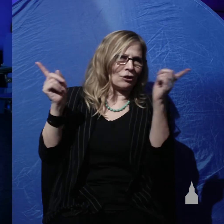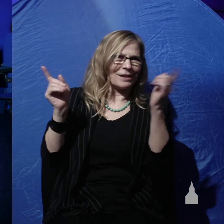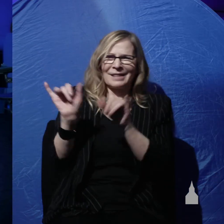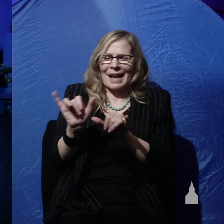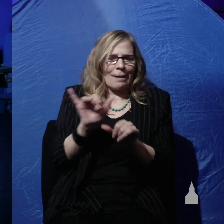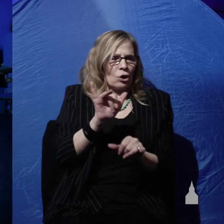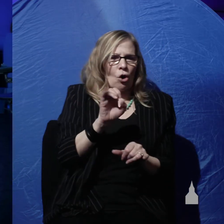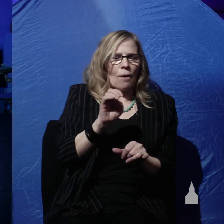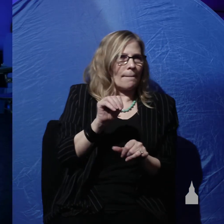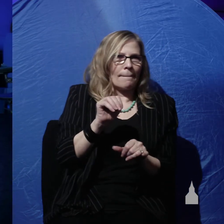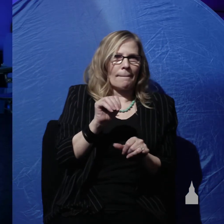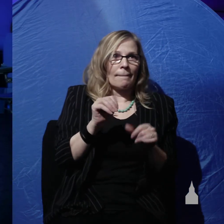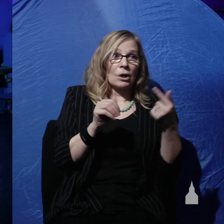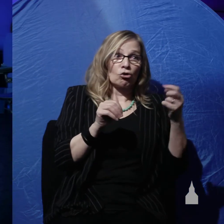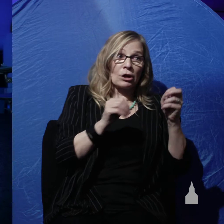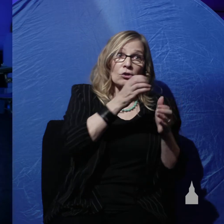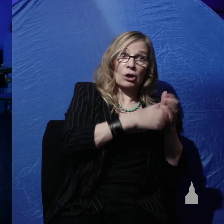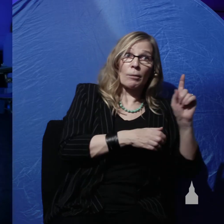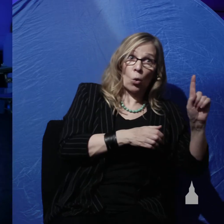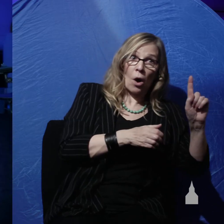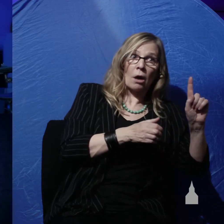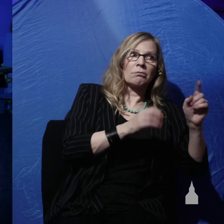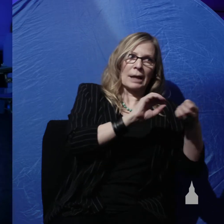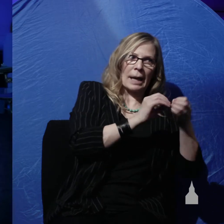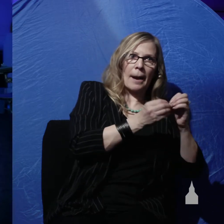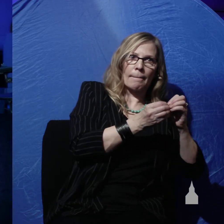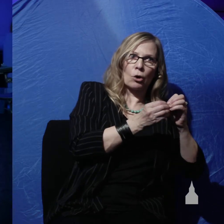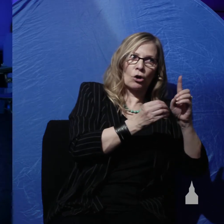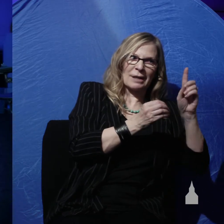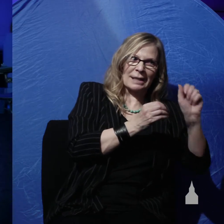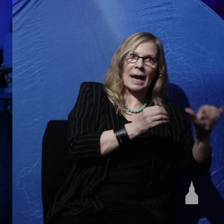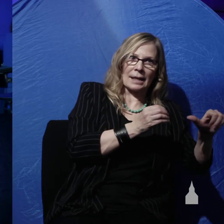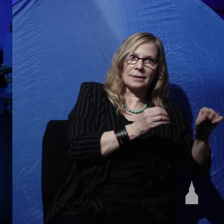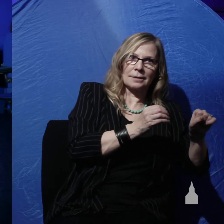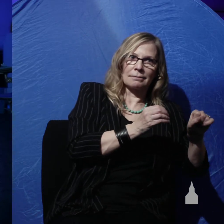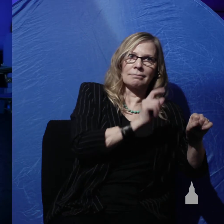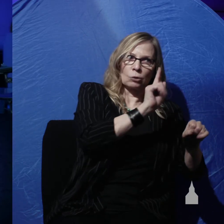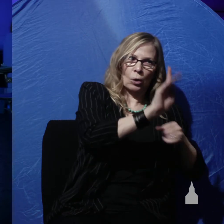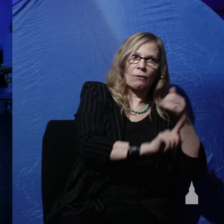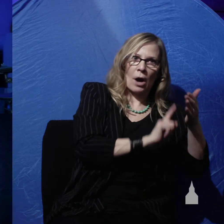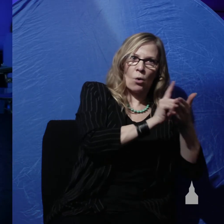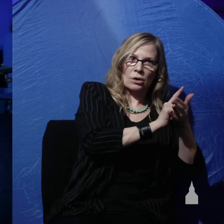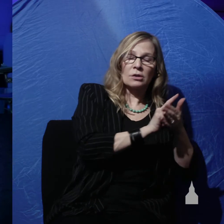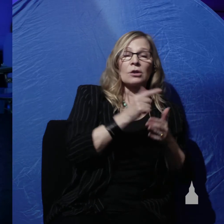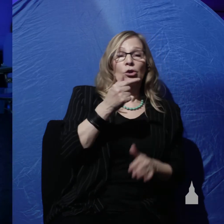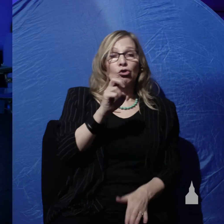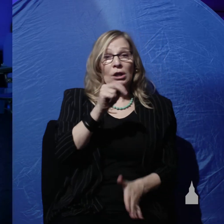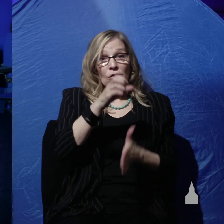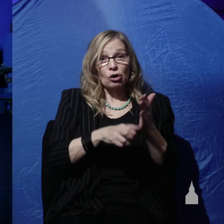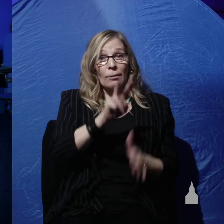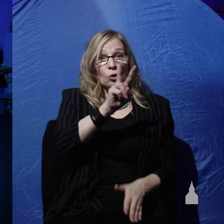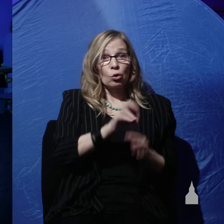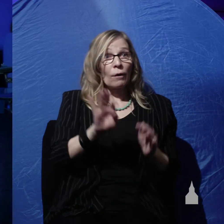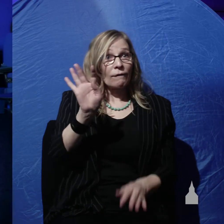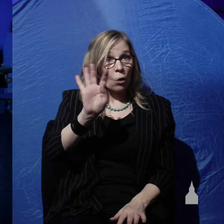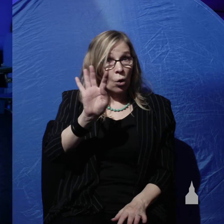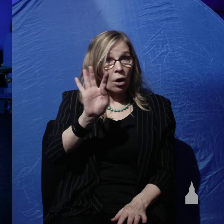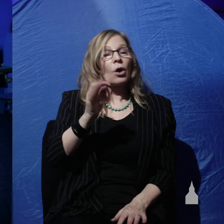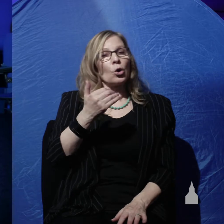you have those numbered days referring to literal days. In Genesis 2, 4 you have Yom